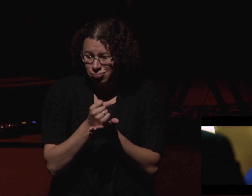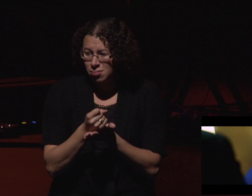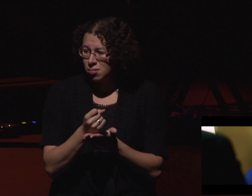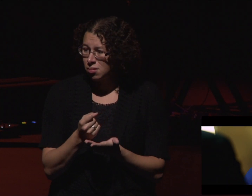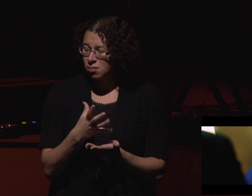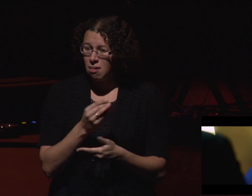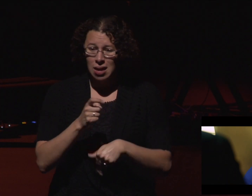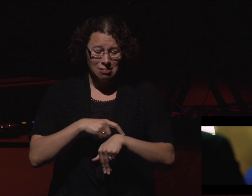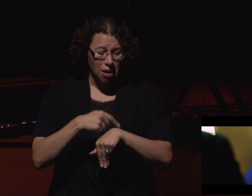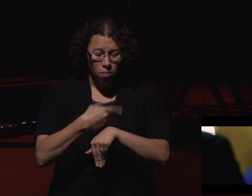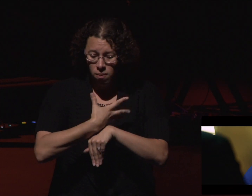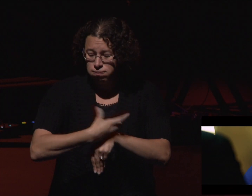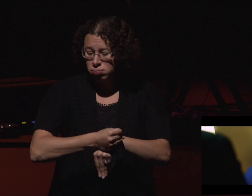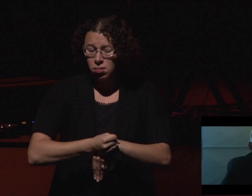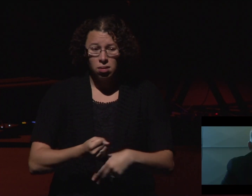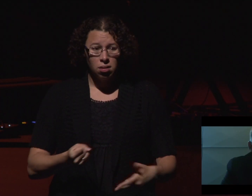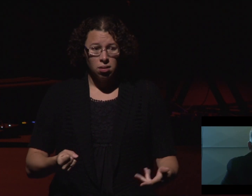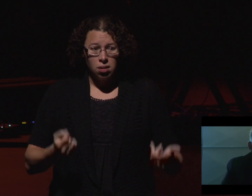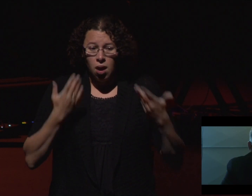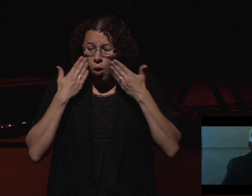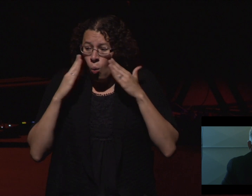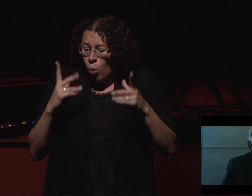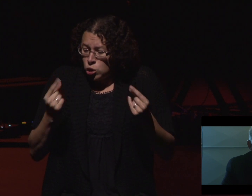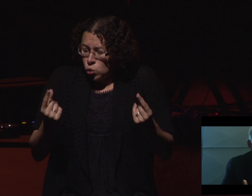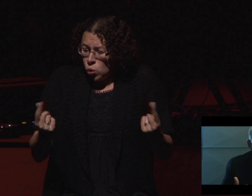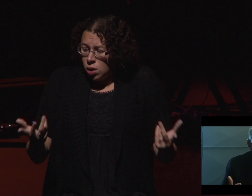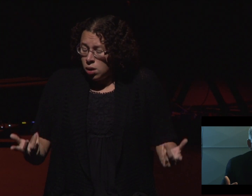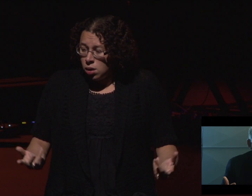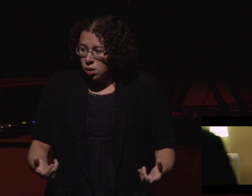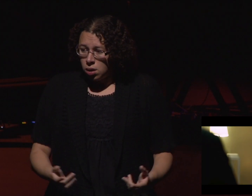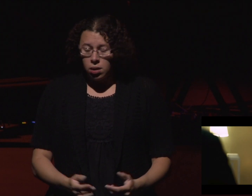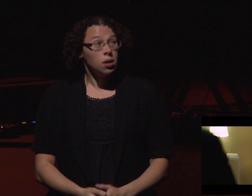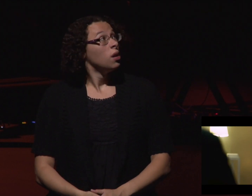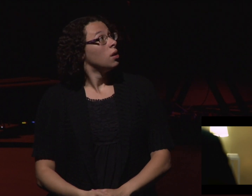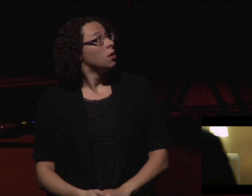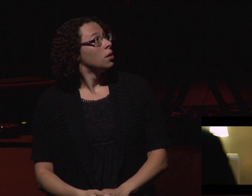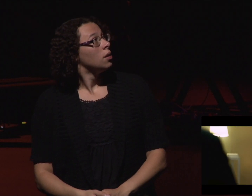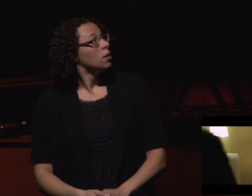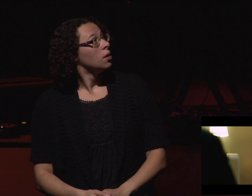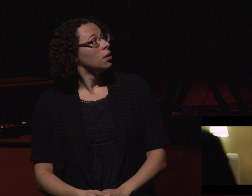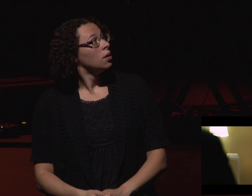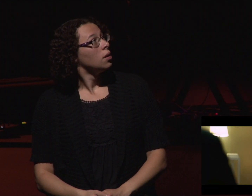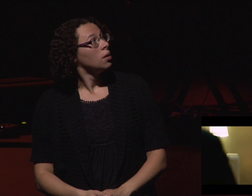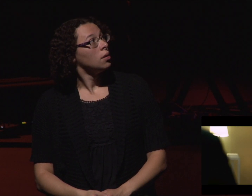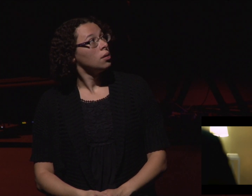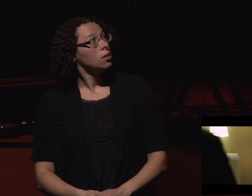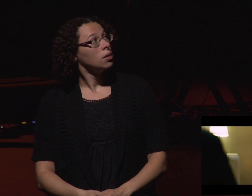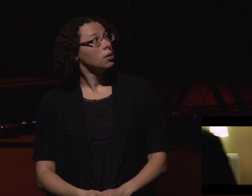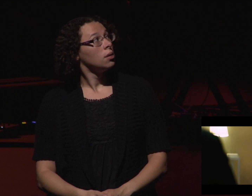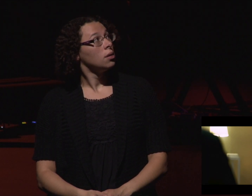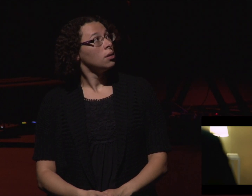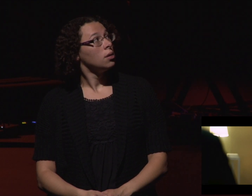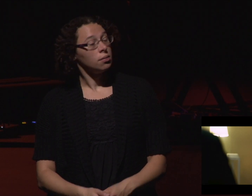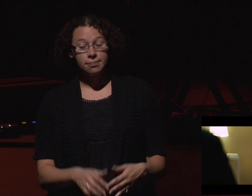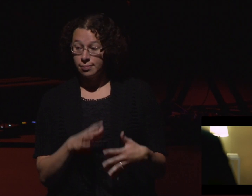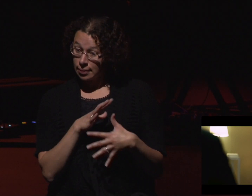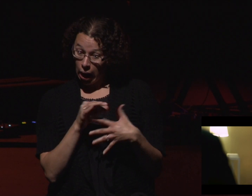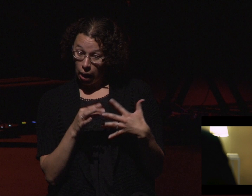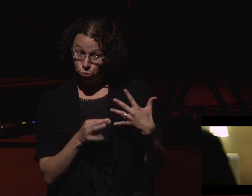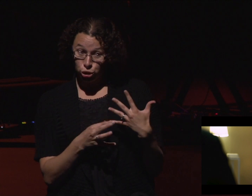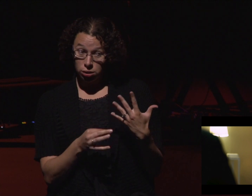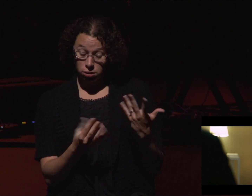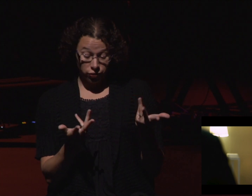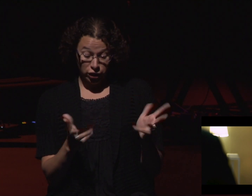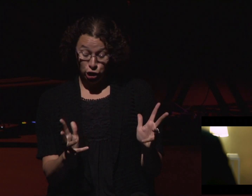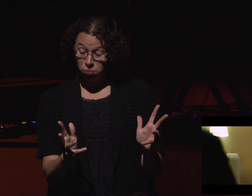Carnegie. I don't know what to do. I'm... I'm... Out of options? I couldn't agree more.